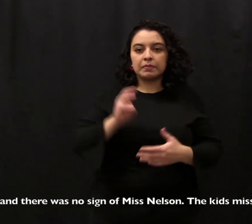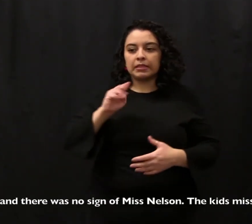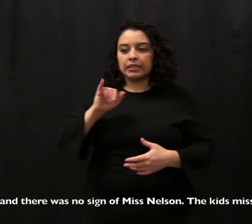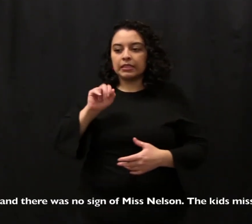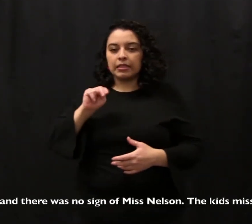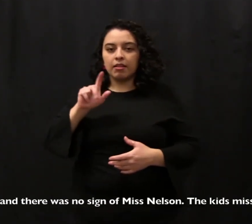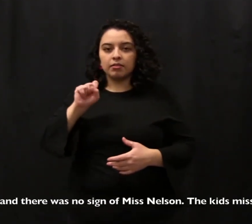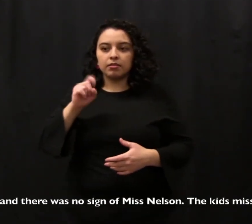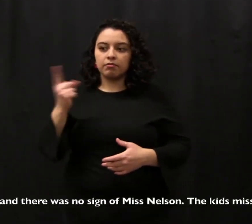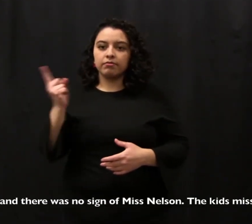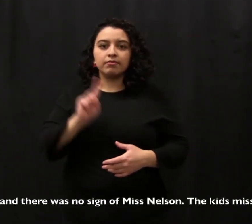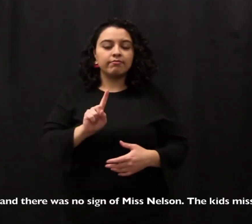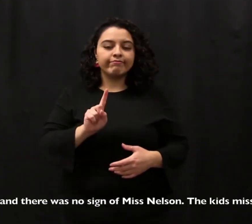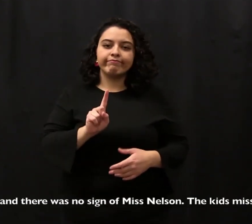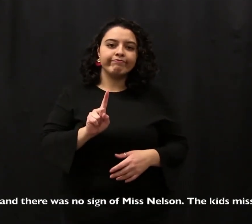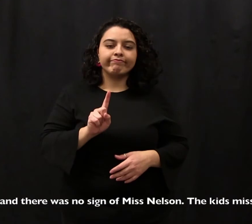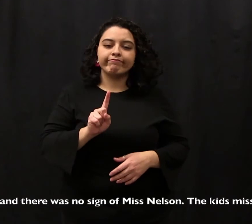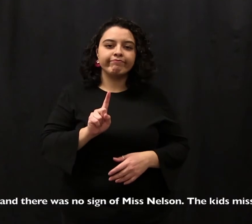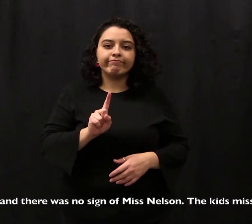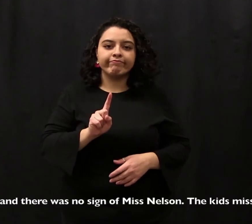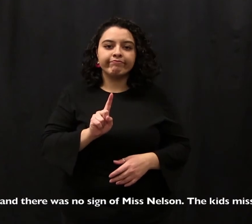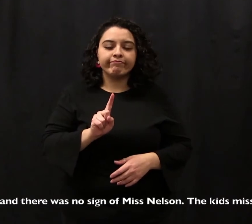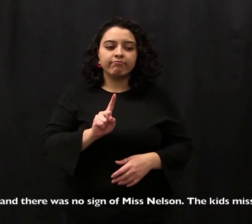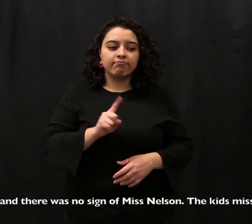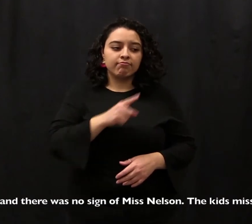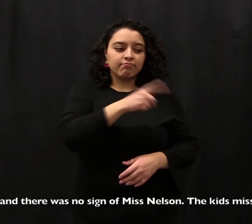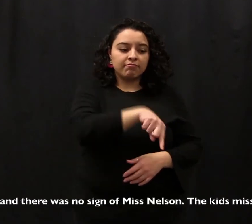Miss Nelson. The kids missed Miss Nelson.